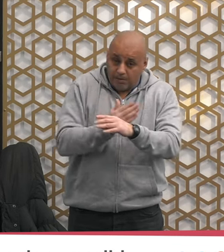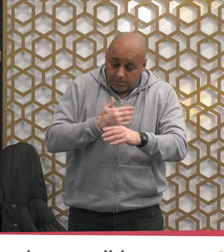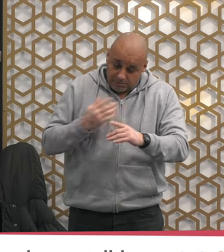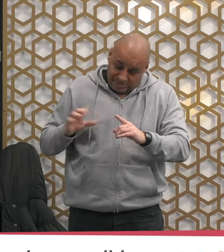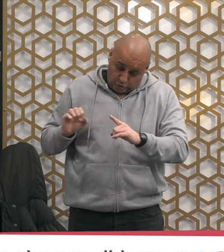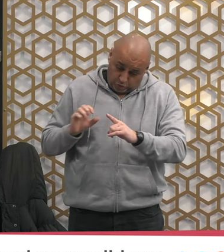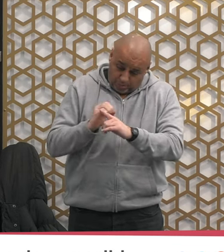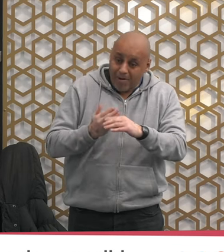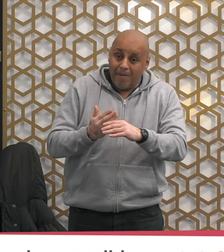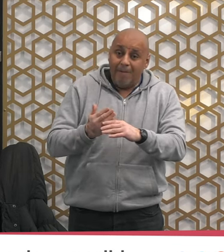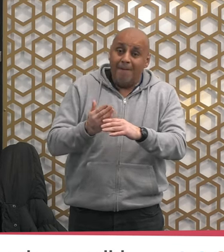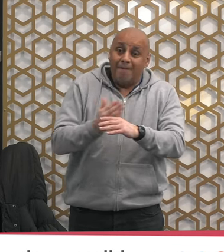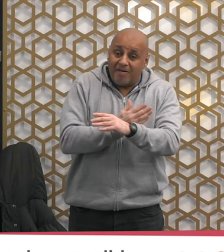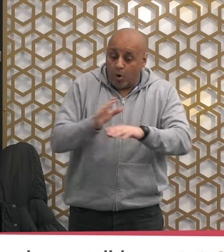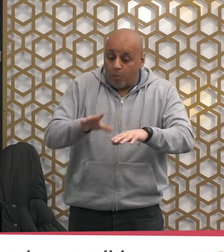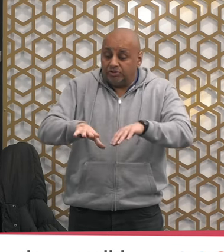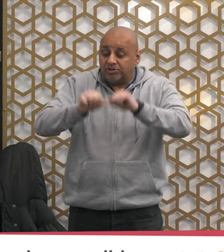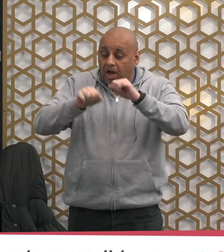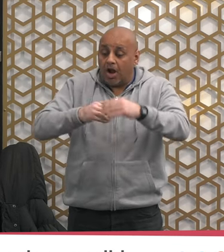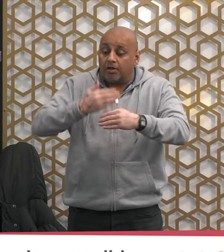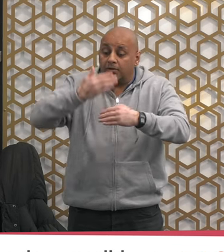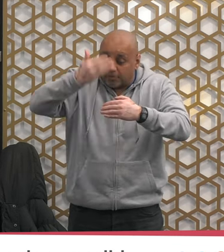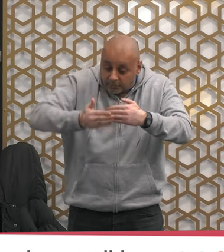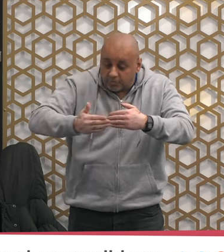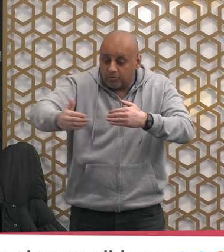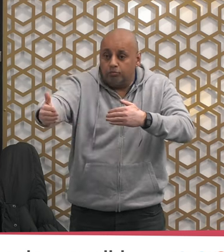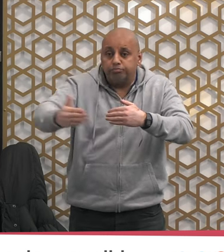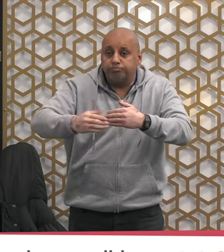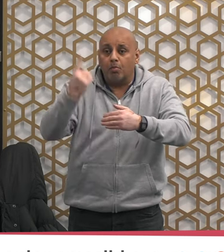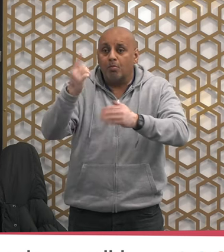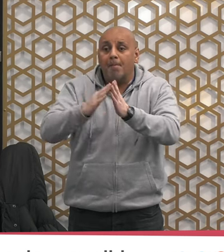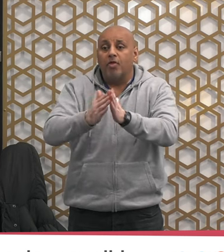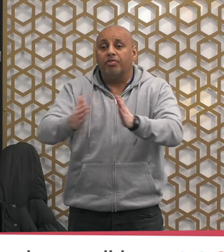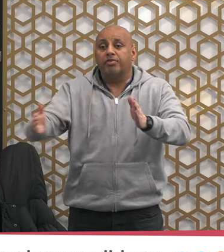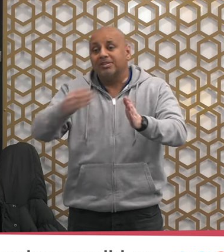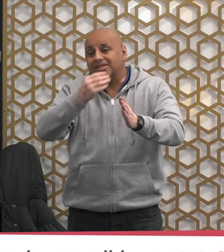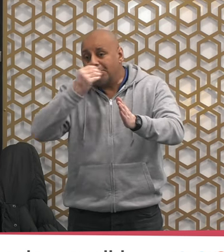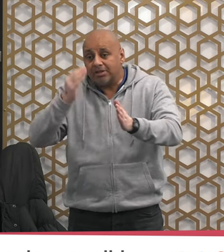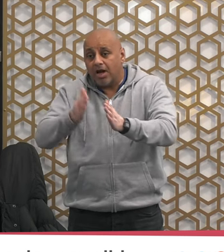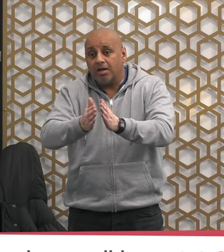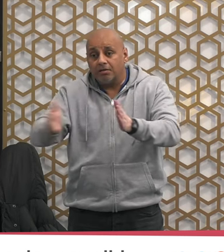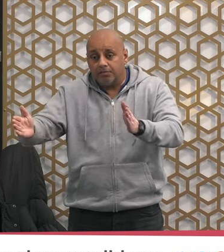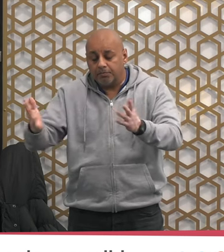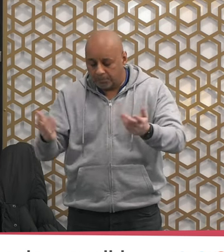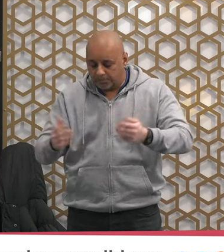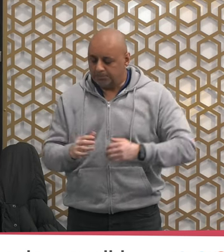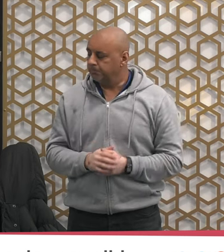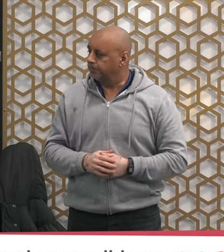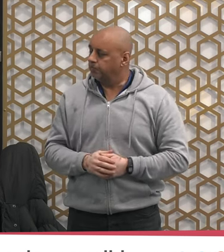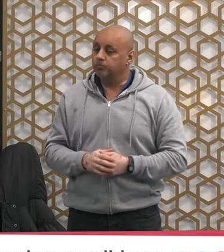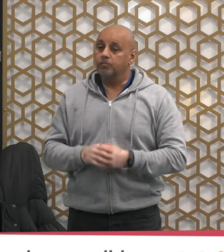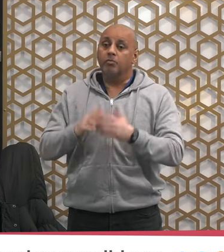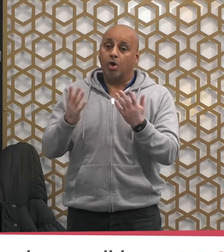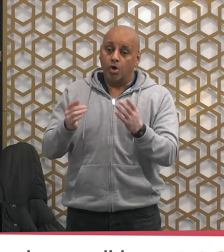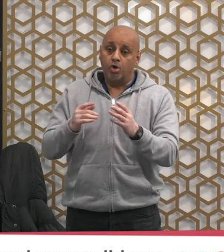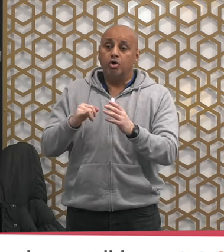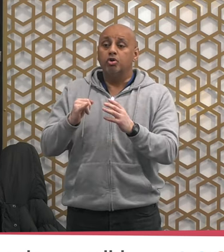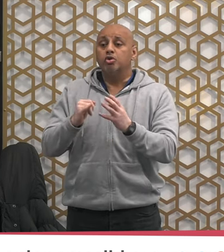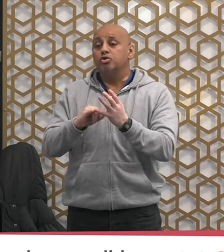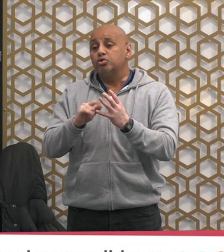Ramadan so those brothers and sisters who missed any fast last Ramadan make sure you make